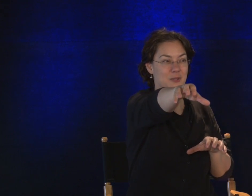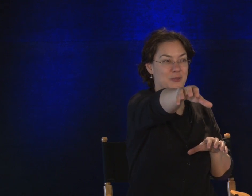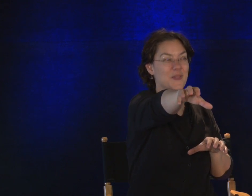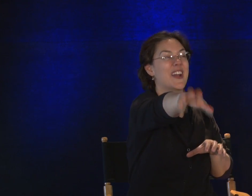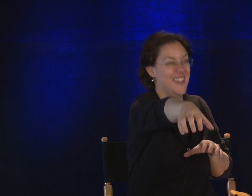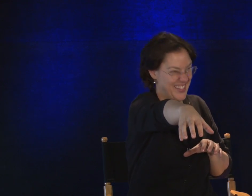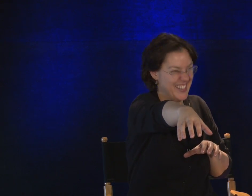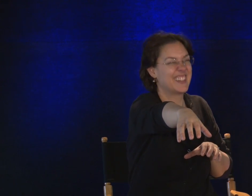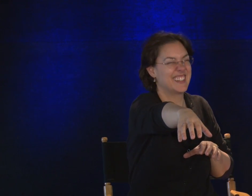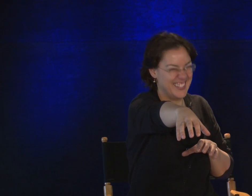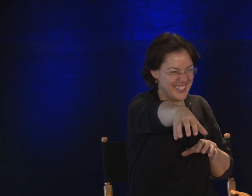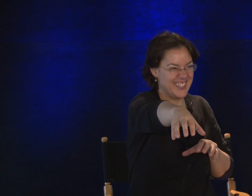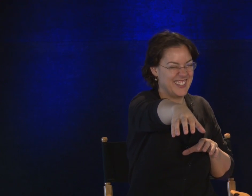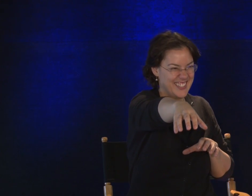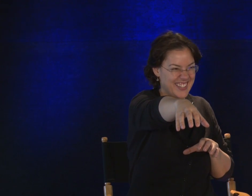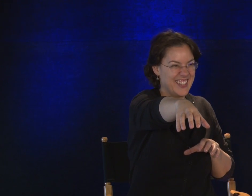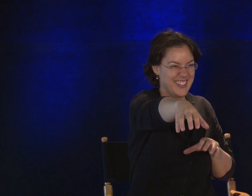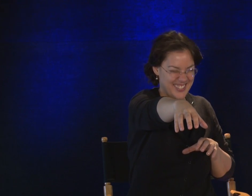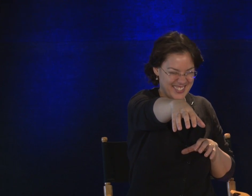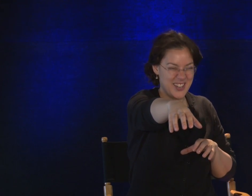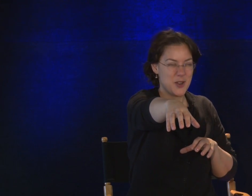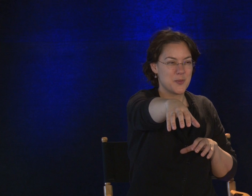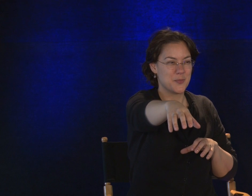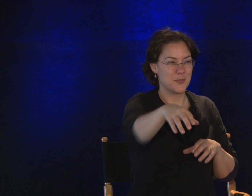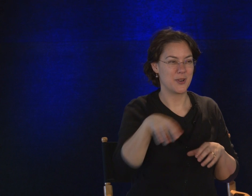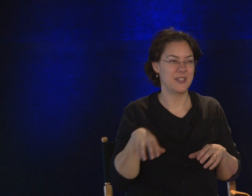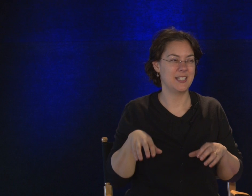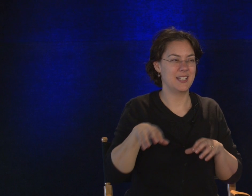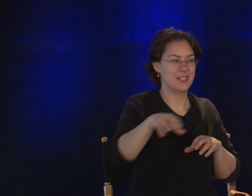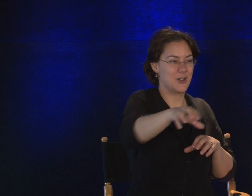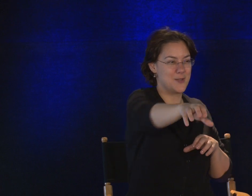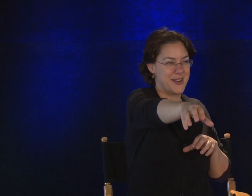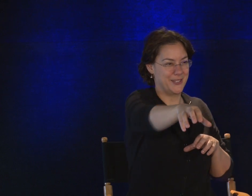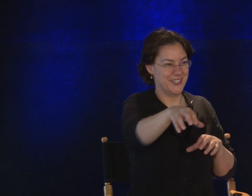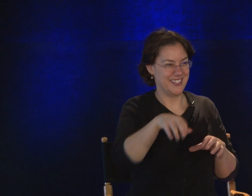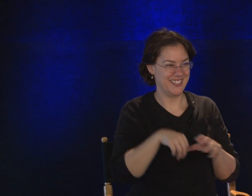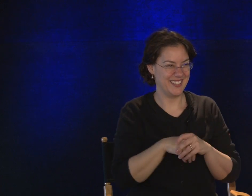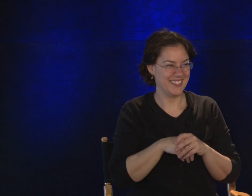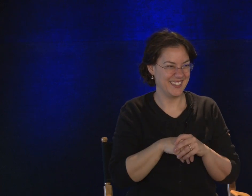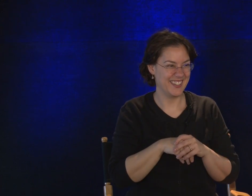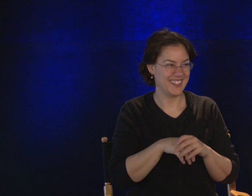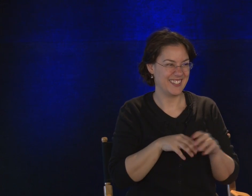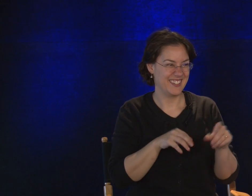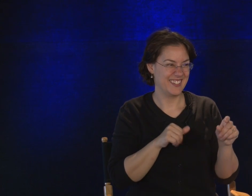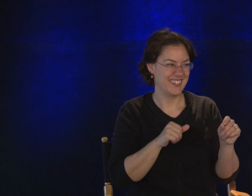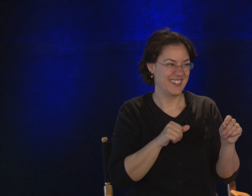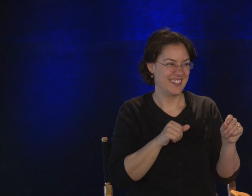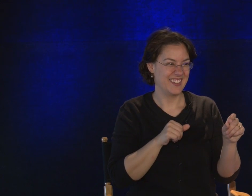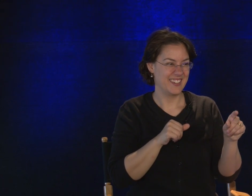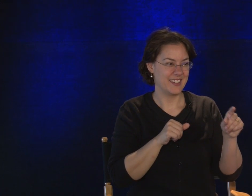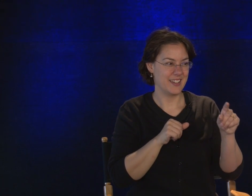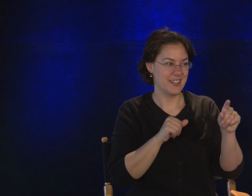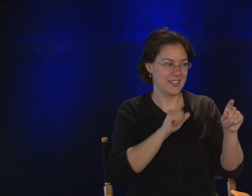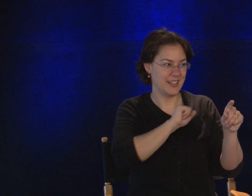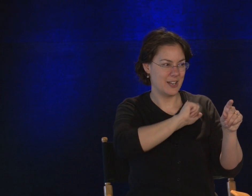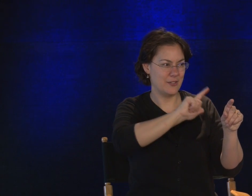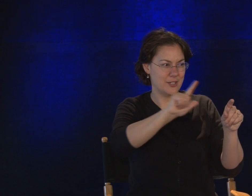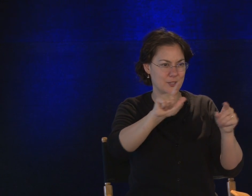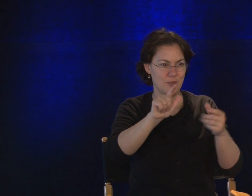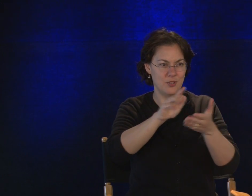Way over here. Good. Good. Brody's getting his arm exercise in. Good. Good. Did I get all of our schools?